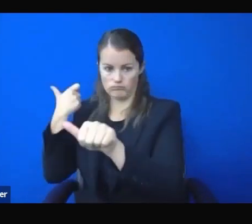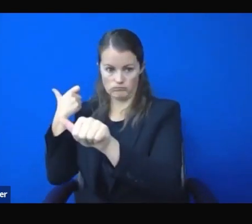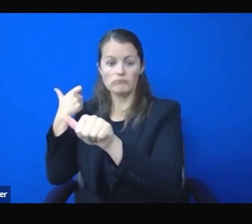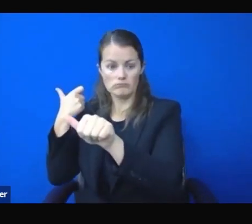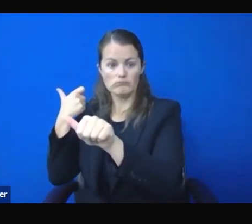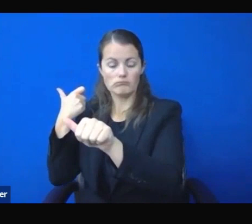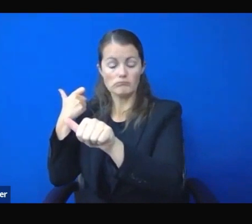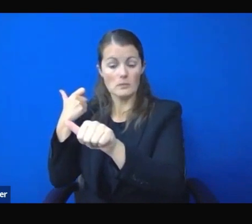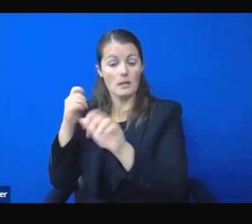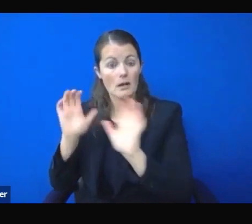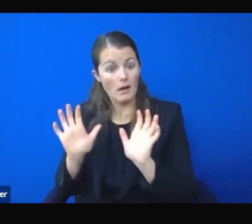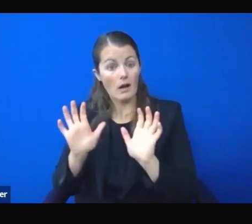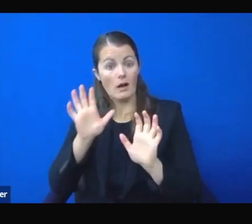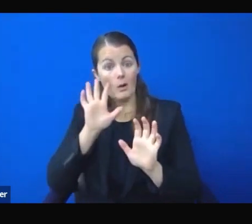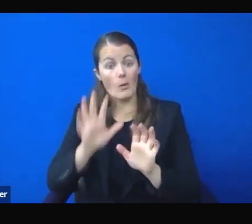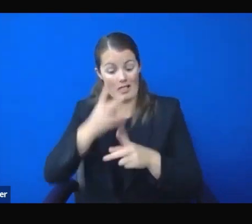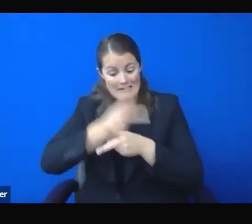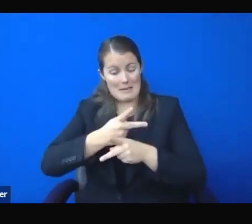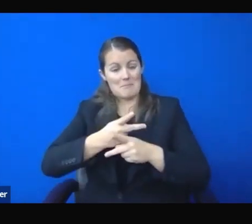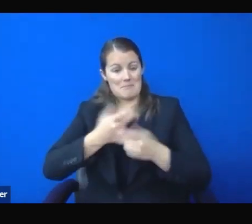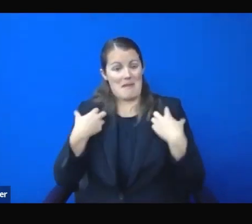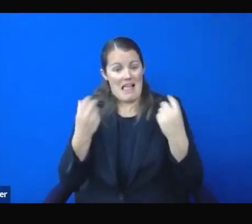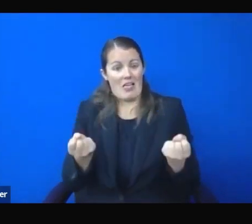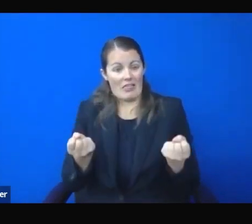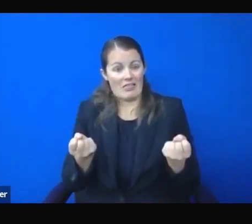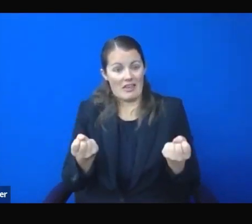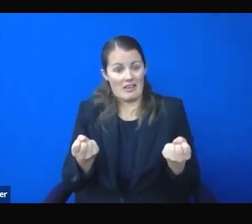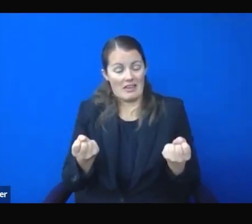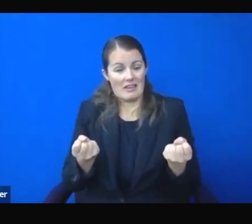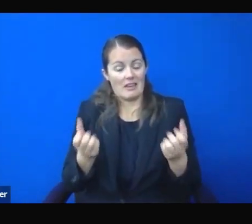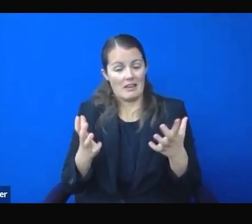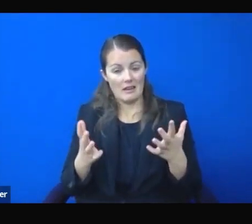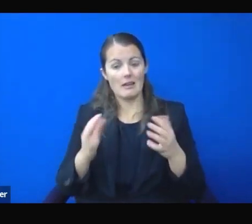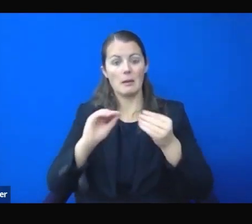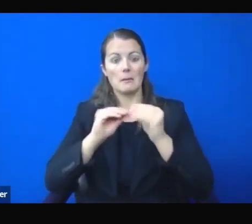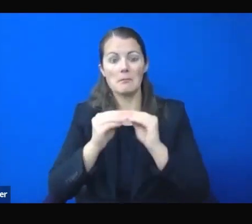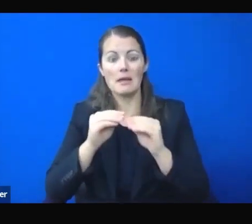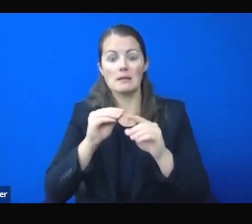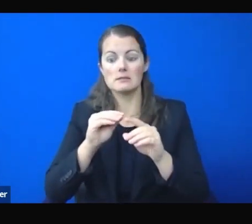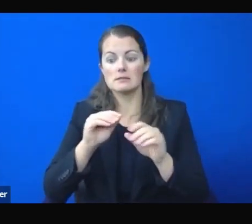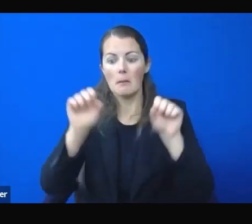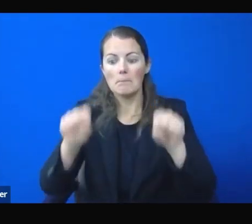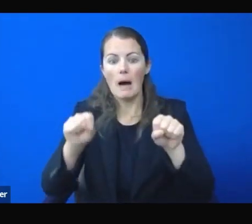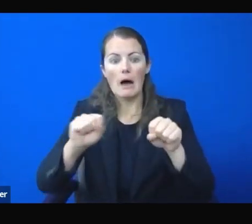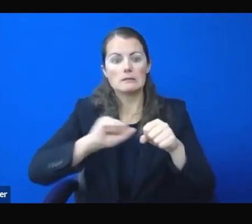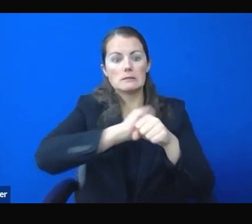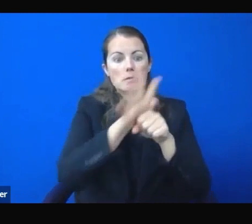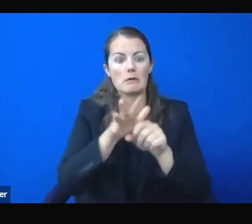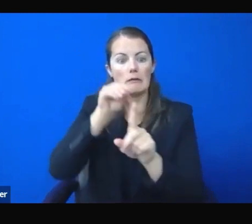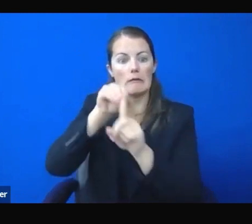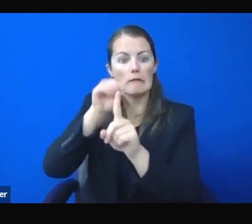people get vaccinated, there'll be less likely of exposure that you will be receiving as a result of others being vaccinated. But